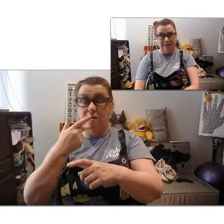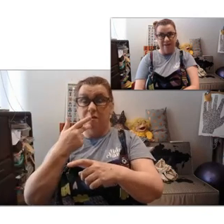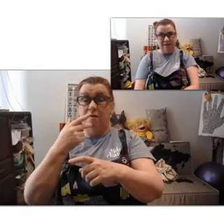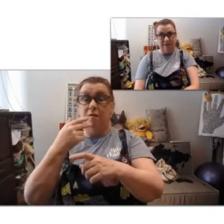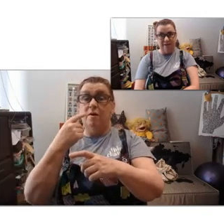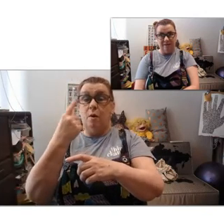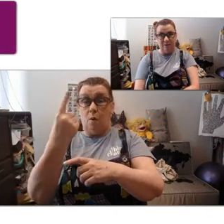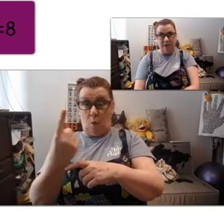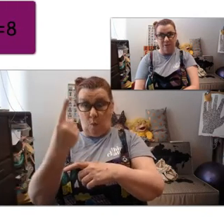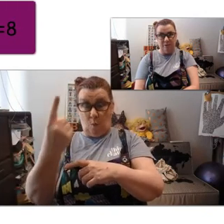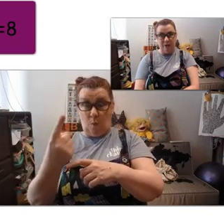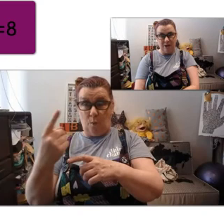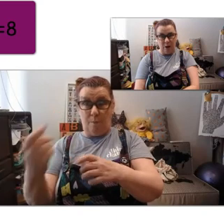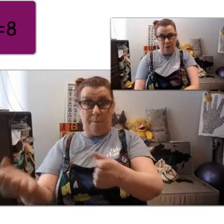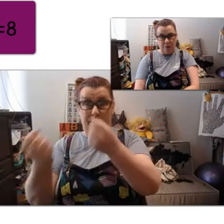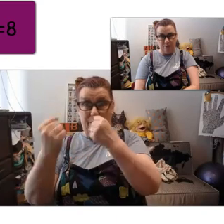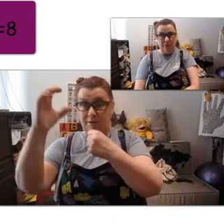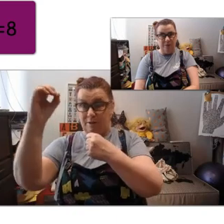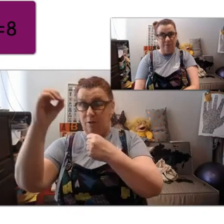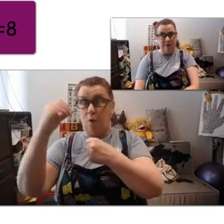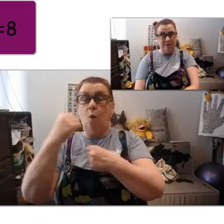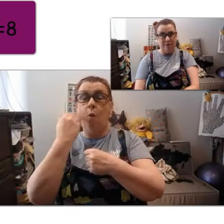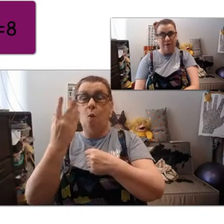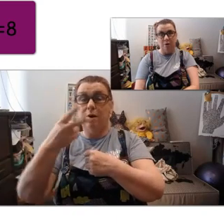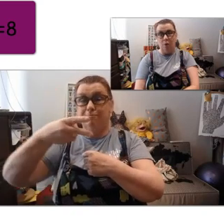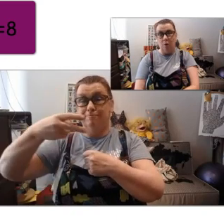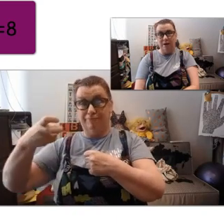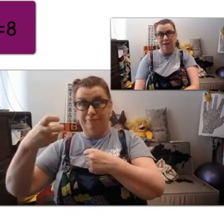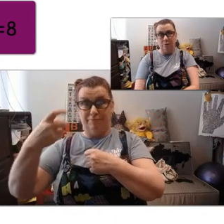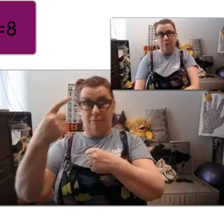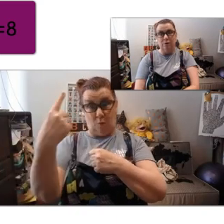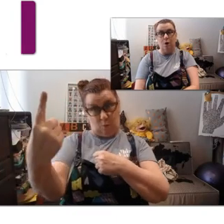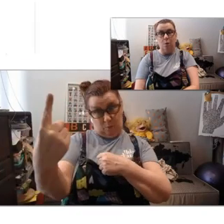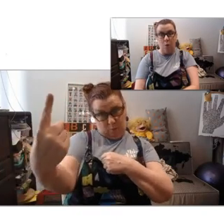So if it's alone, power zero always equals 1.